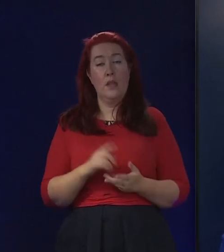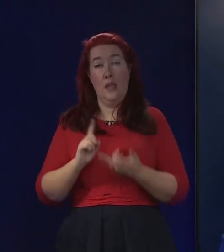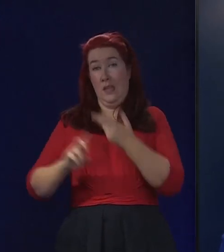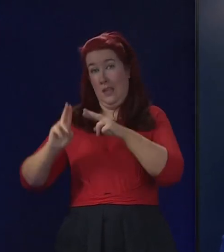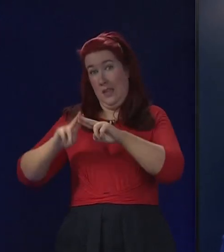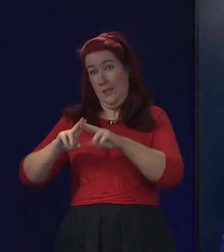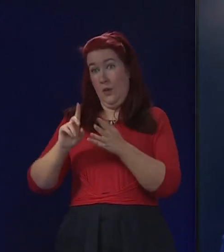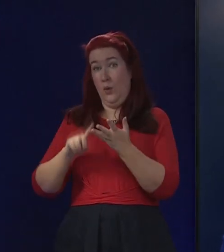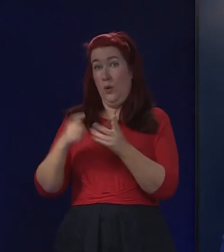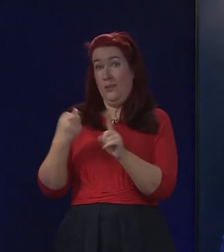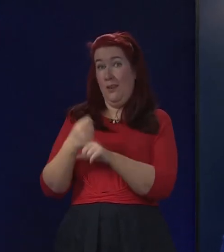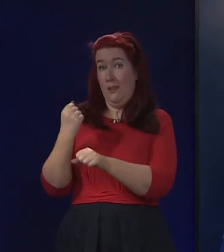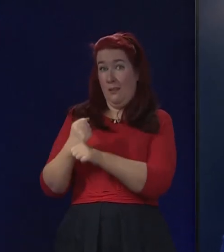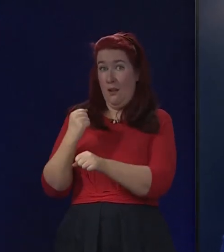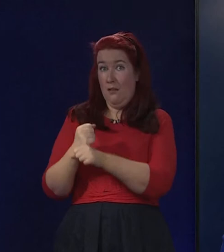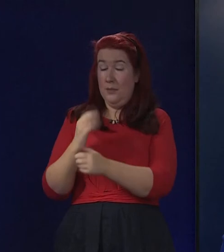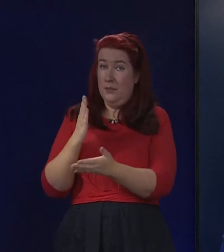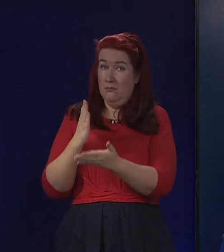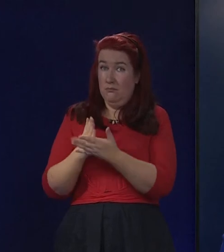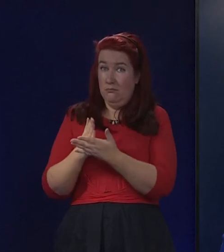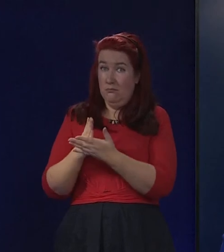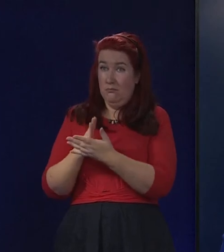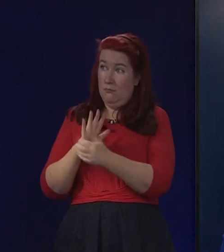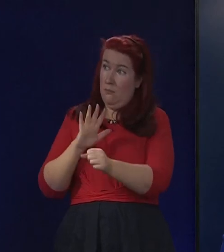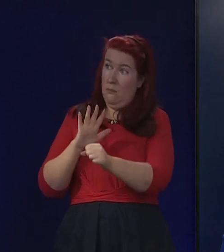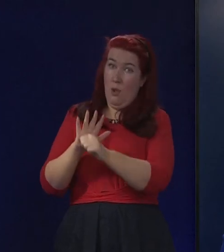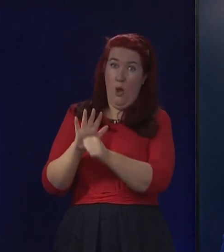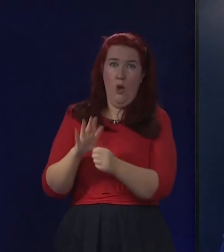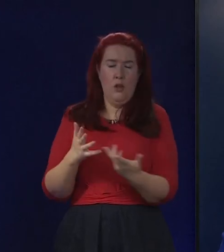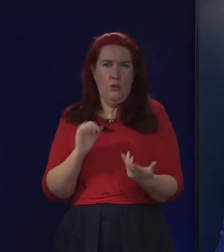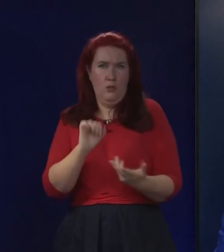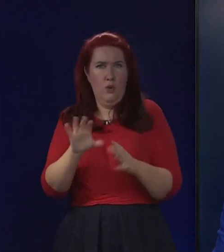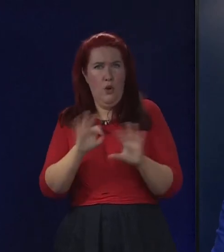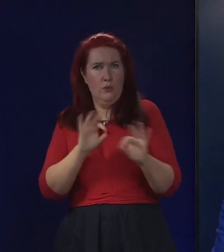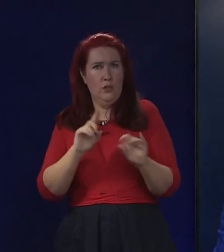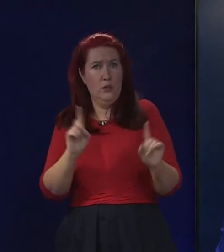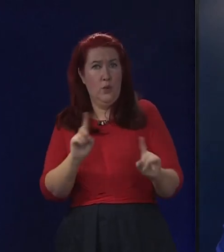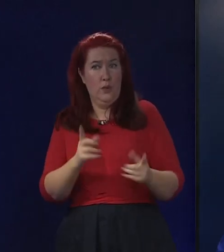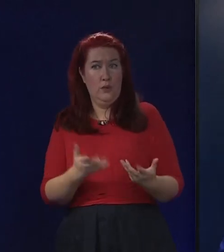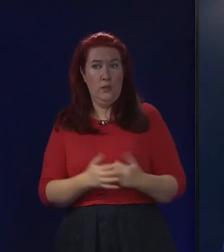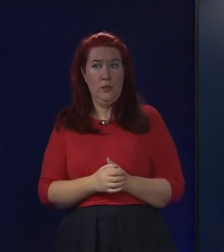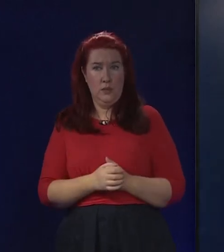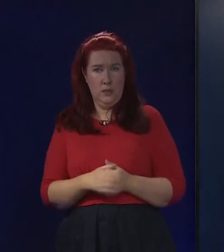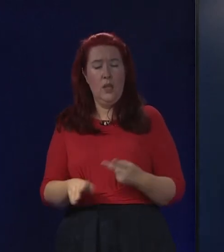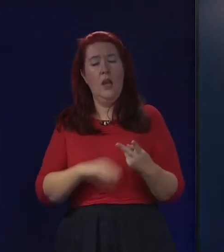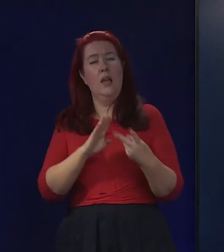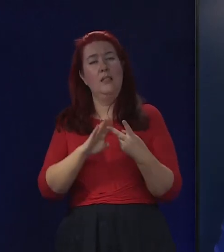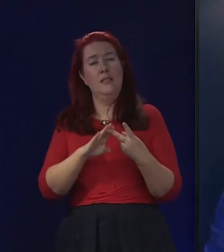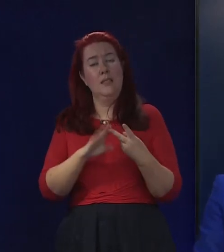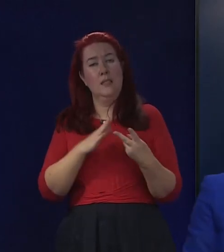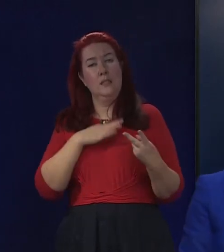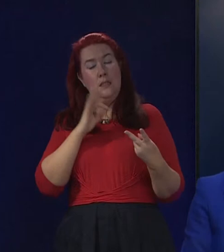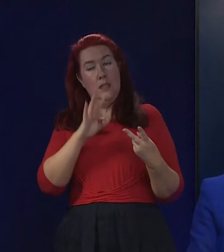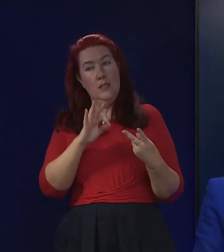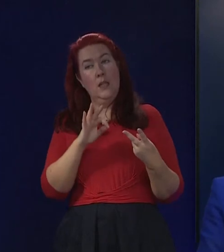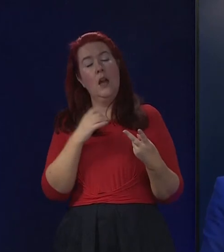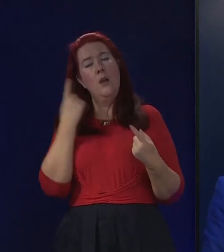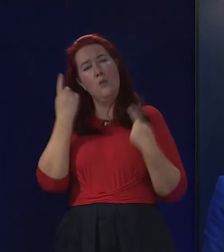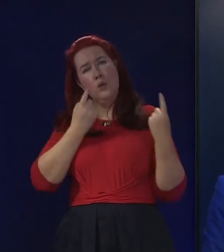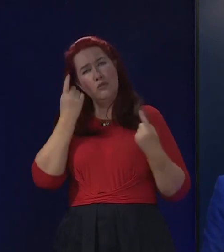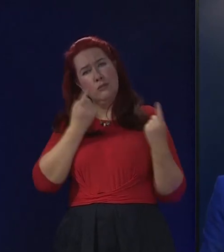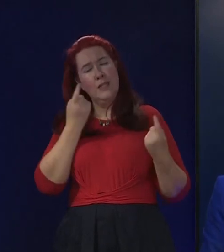act to block it, what would your options be? How will you react? What will you actually do about it? And then secondly, I'm just wondering,